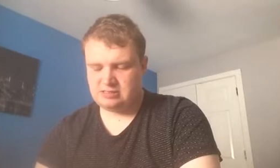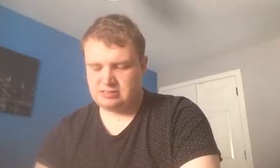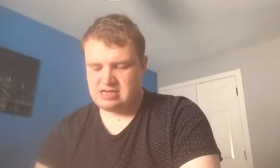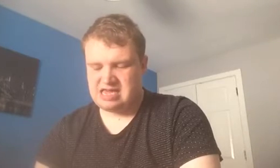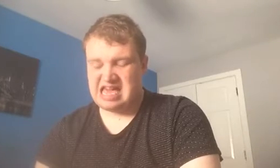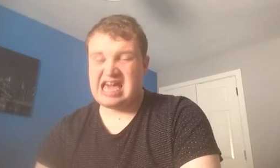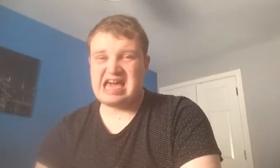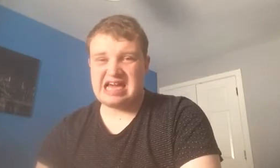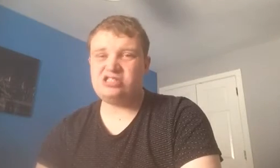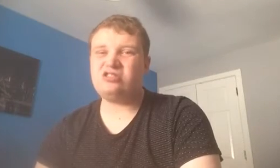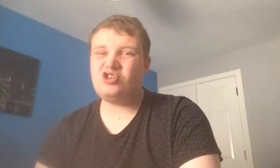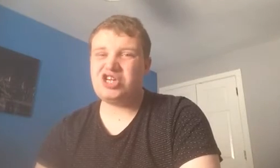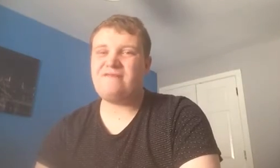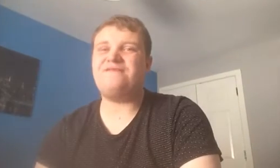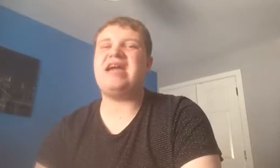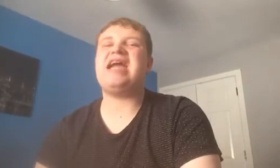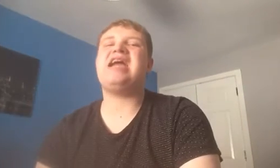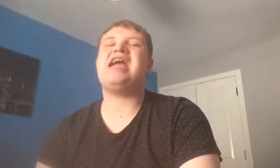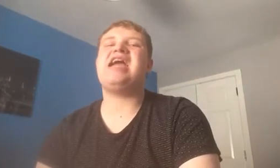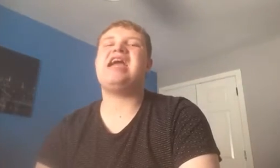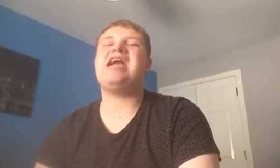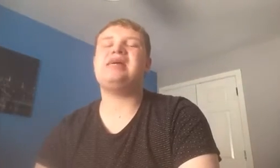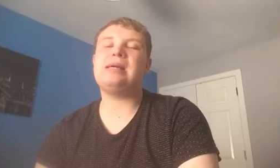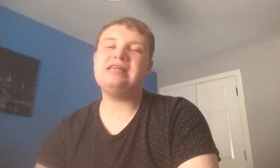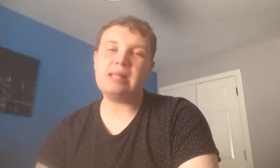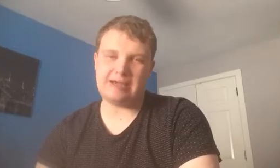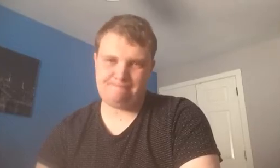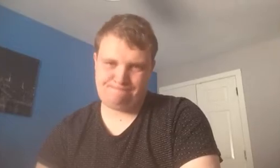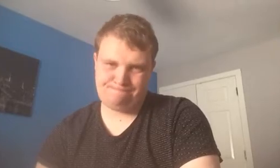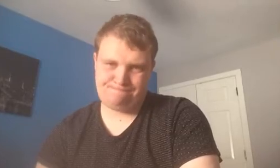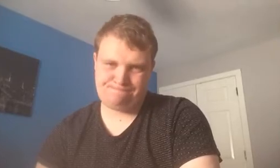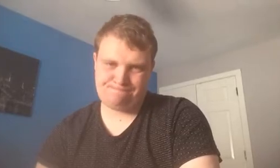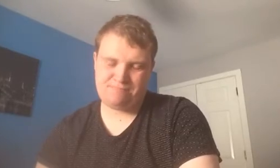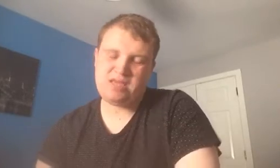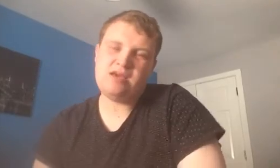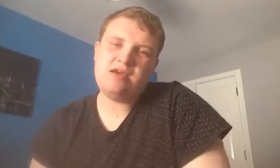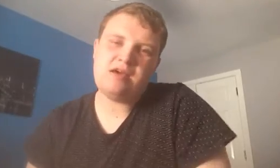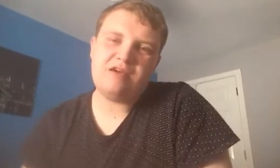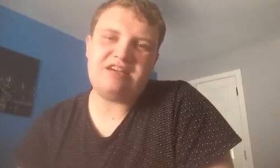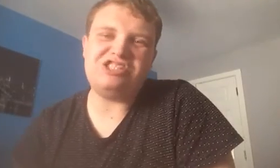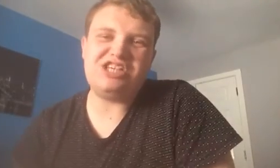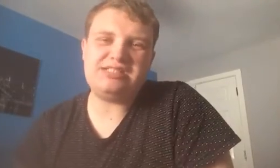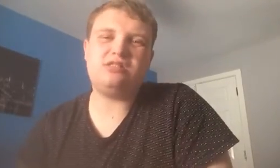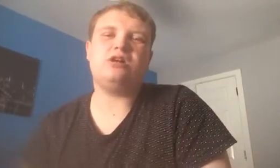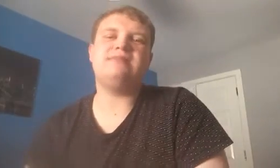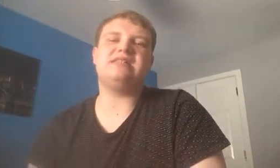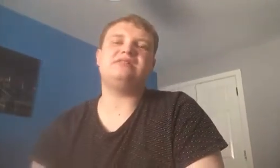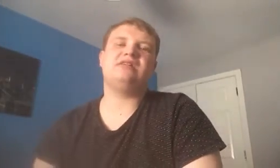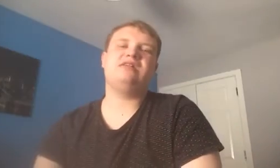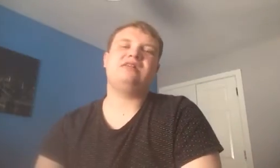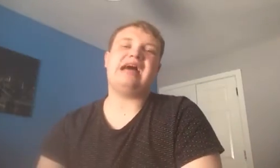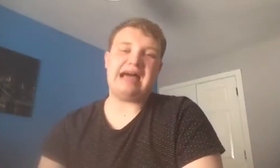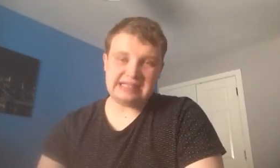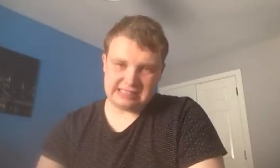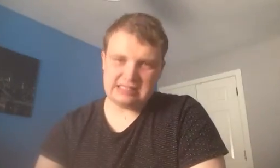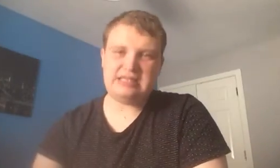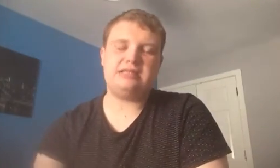it is looking very likely, that Jason Cummings, is indeed,